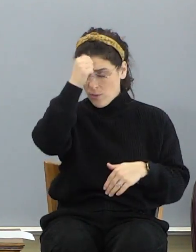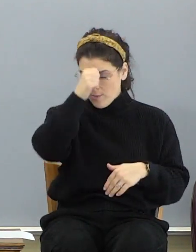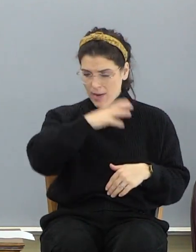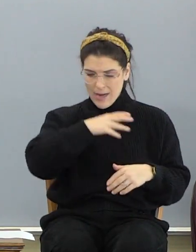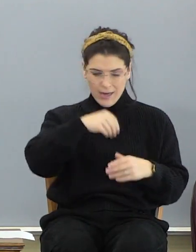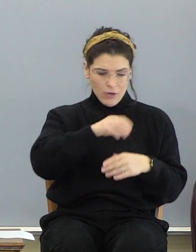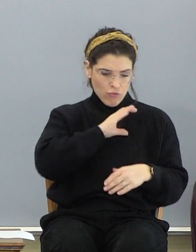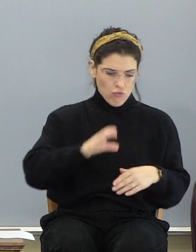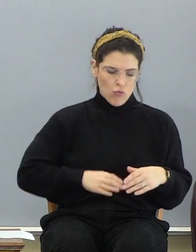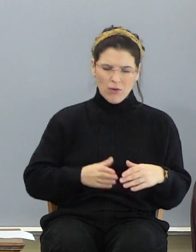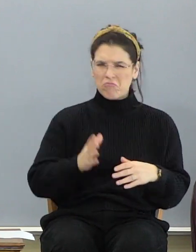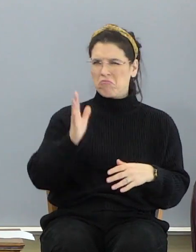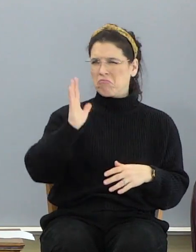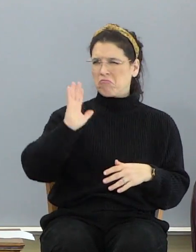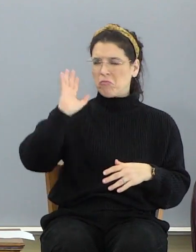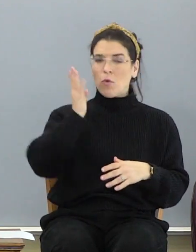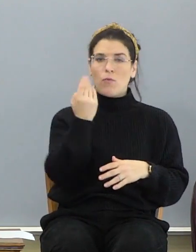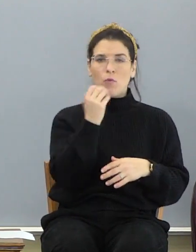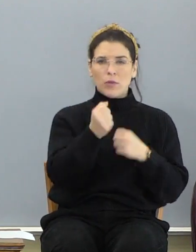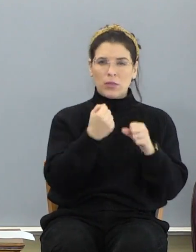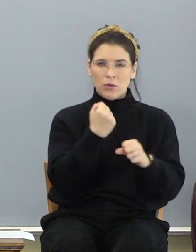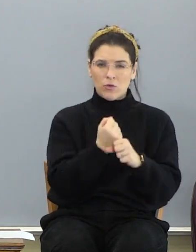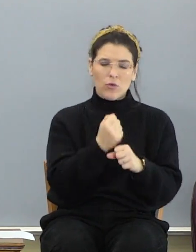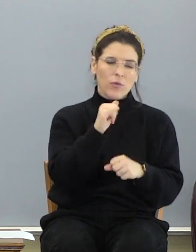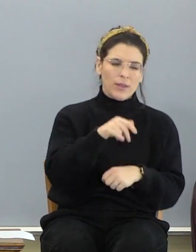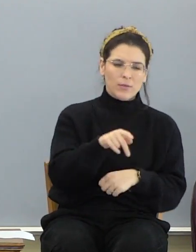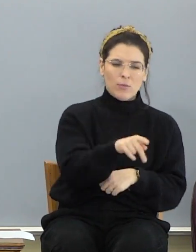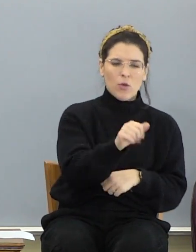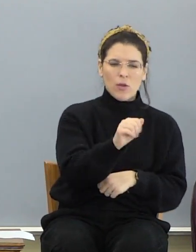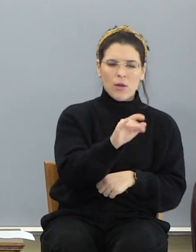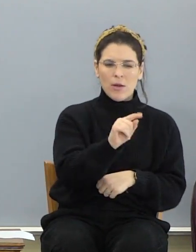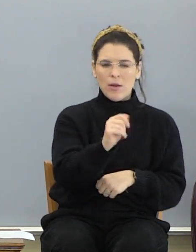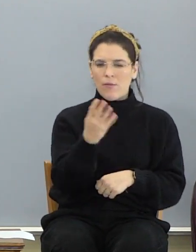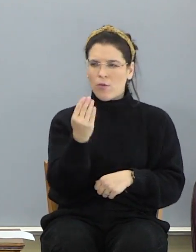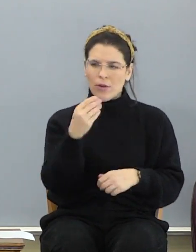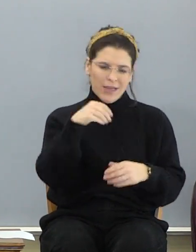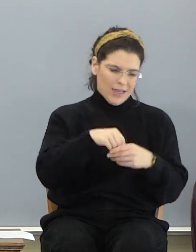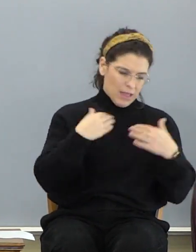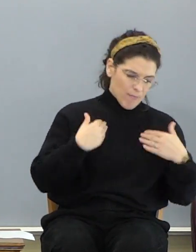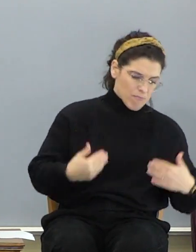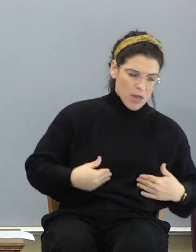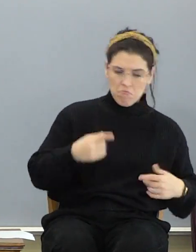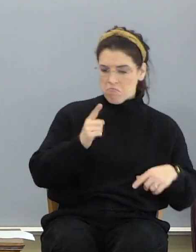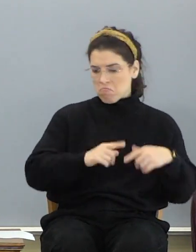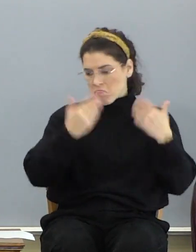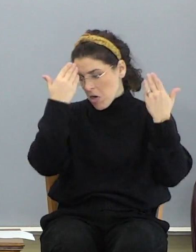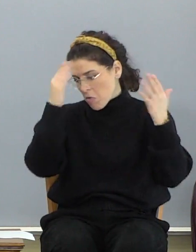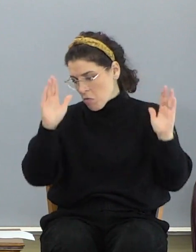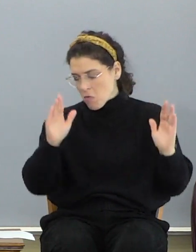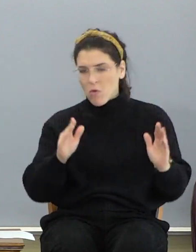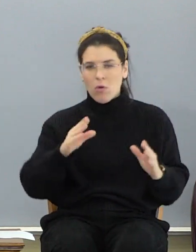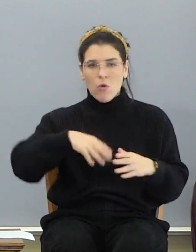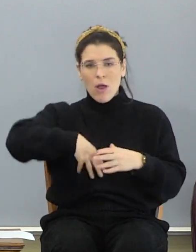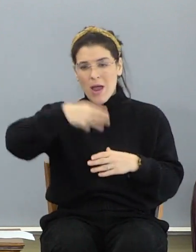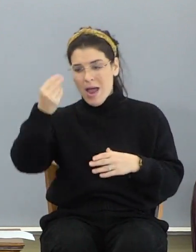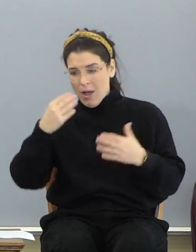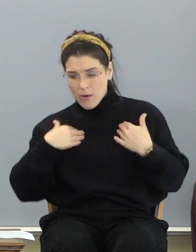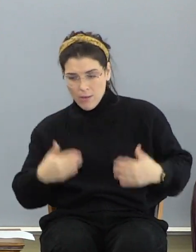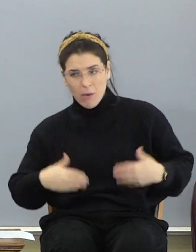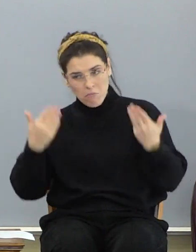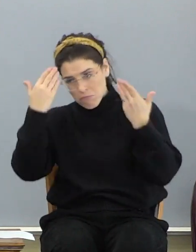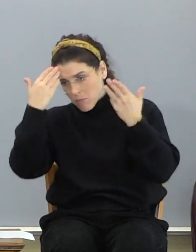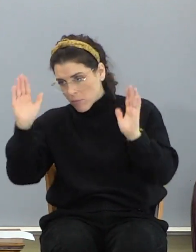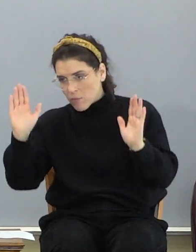years ago. This will be Paul in Acts chapter 14. Whether in the body I cannot tell or whether out of the body I cannot